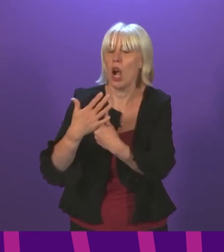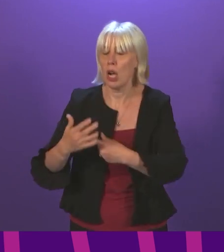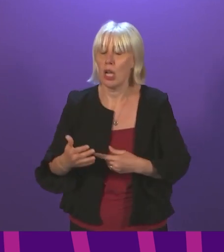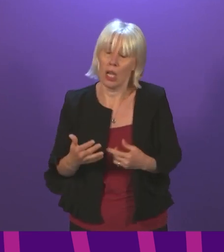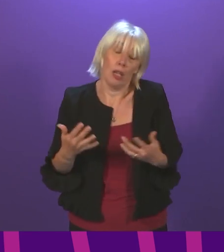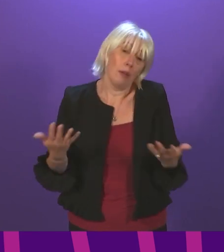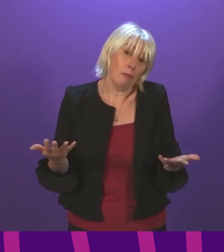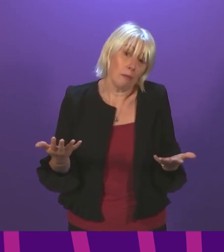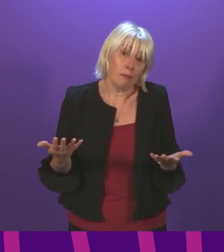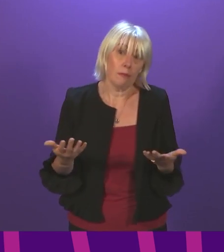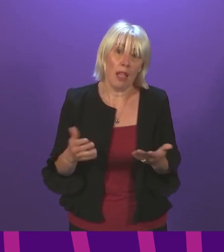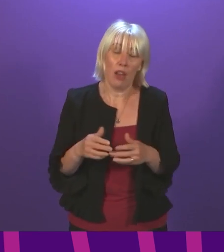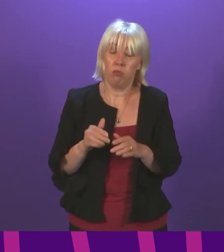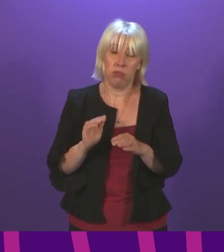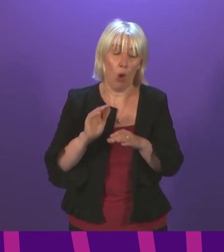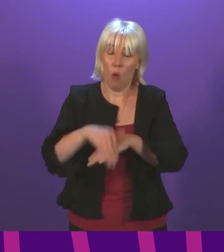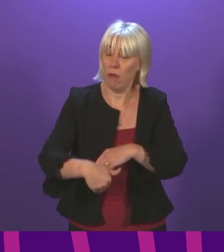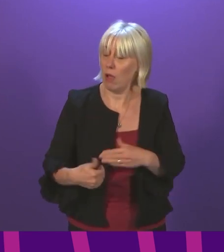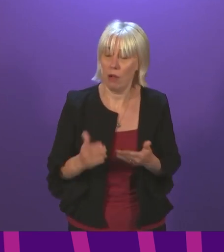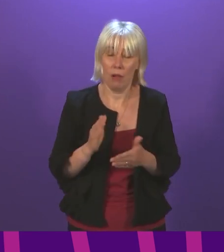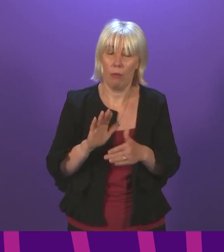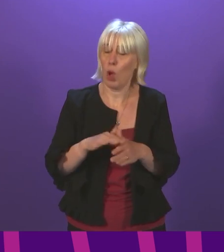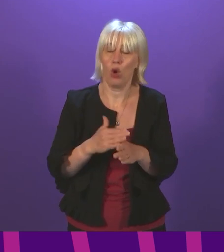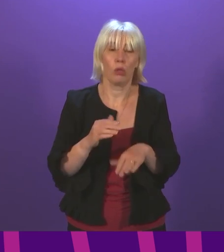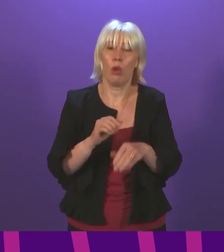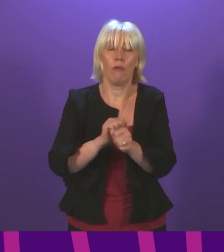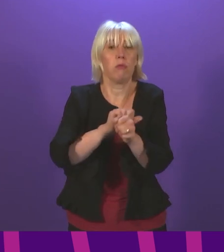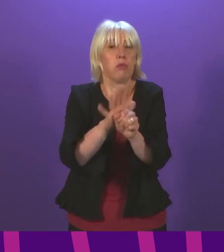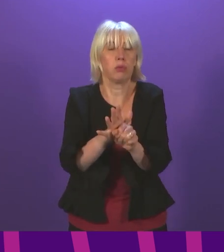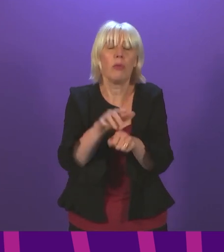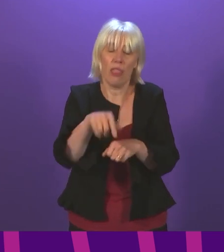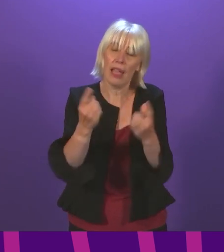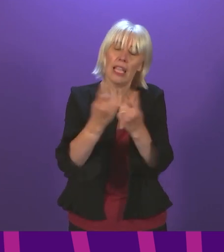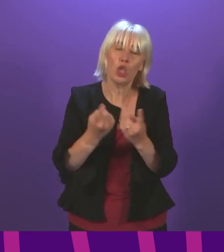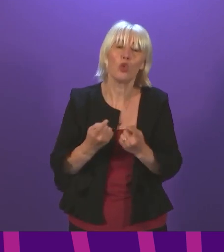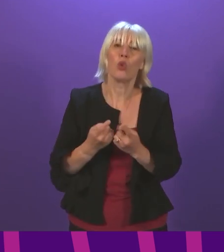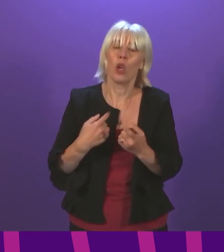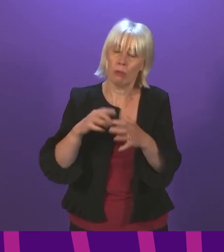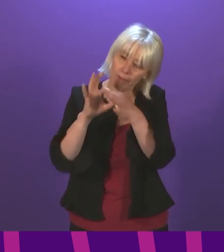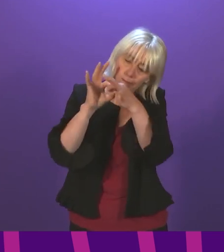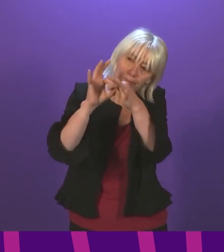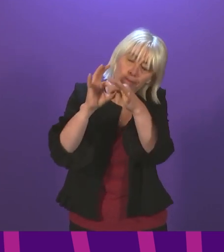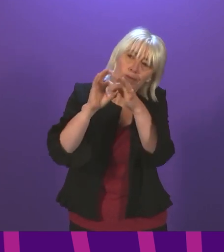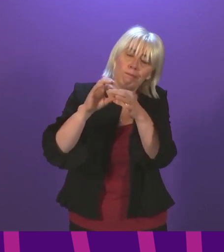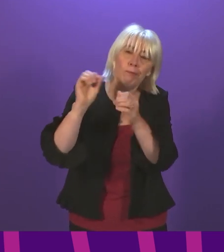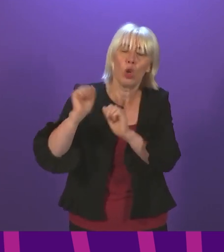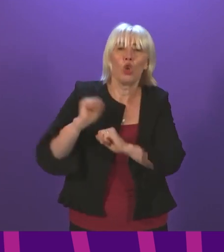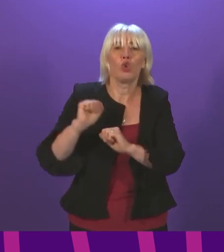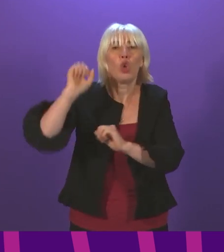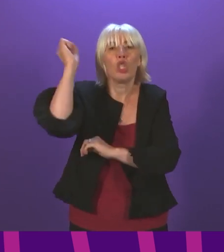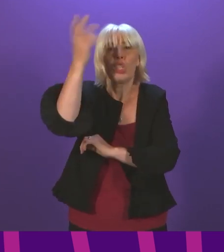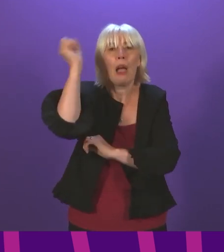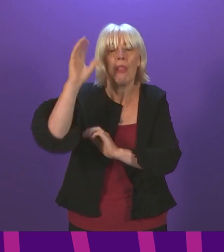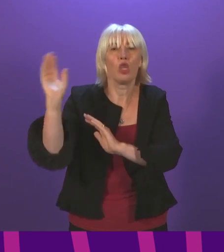exacerbated in some respects by the pandemic. So this is an issue that we're working very closely with the Scottish Ambulance Service on